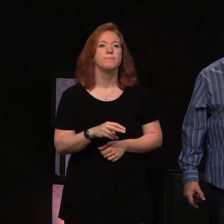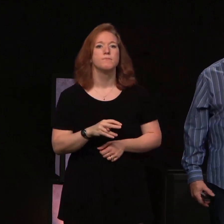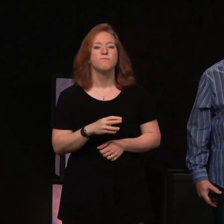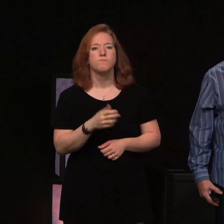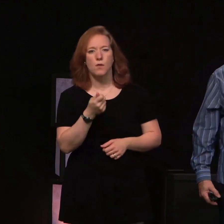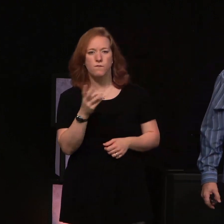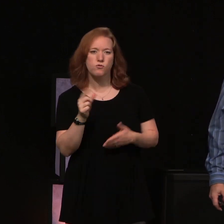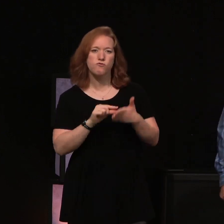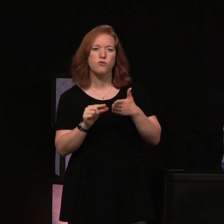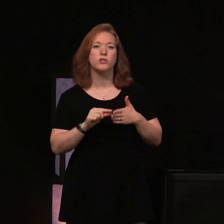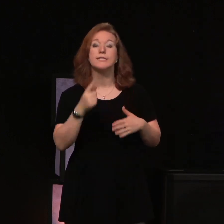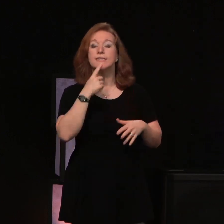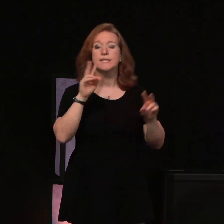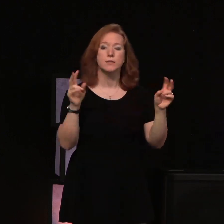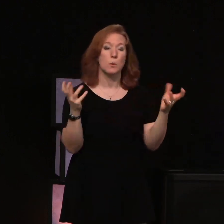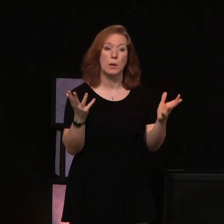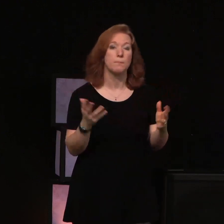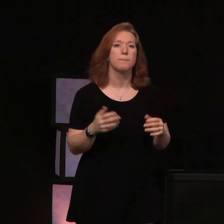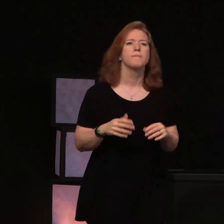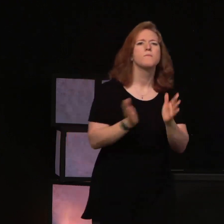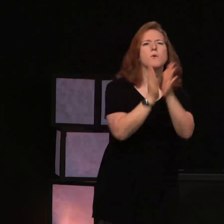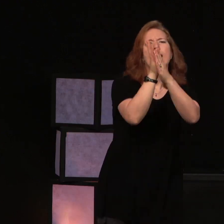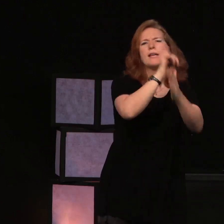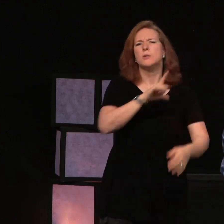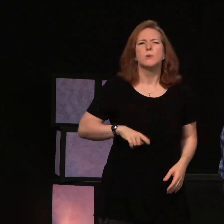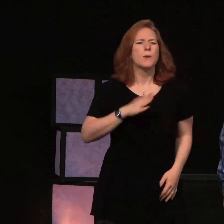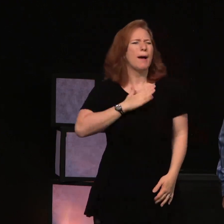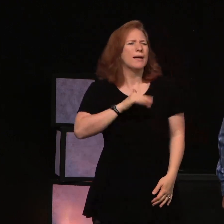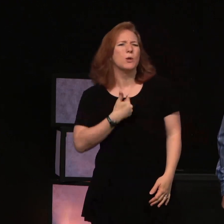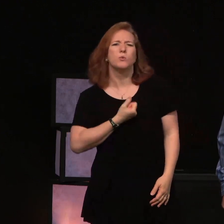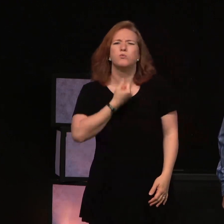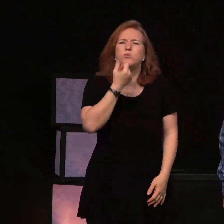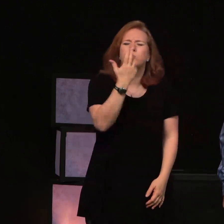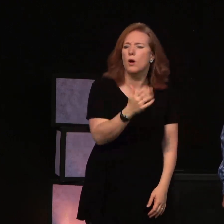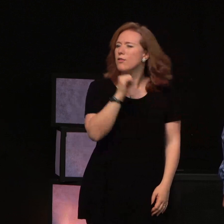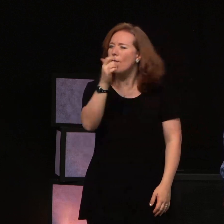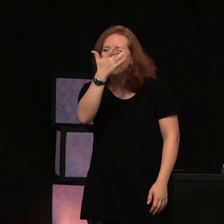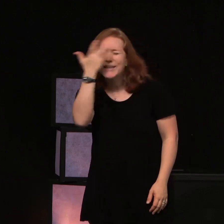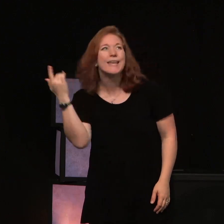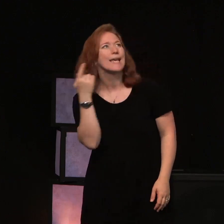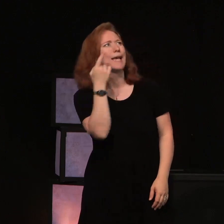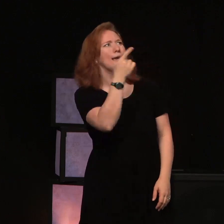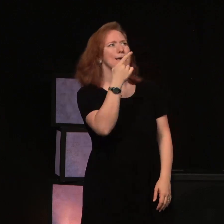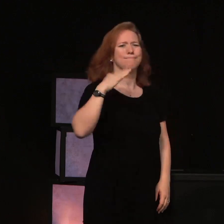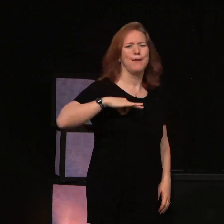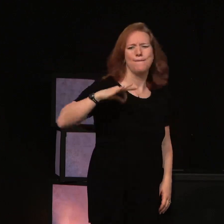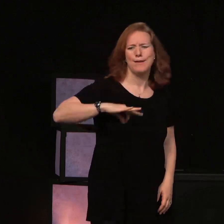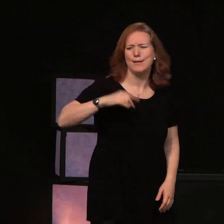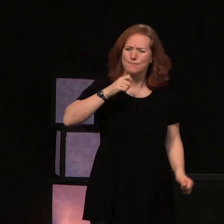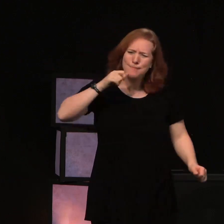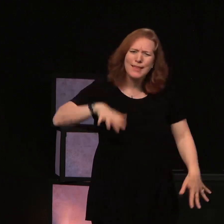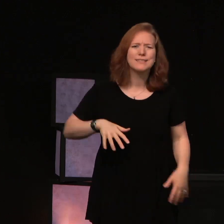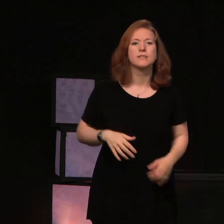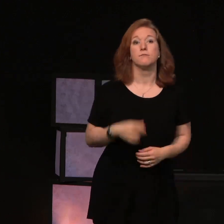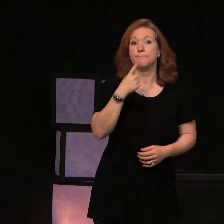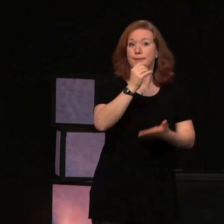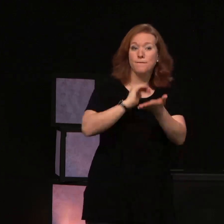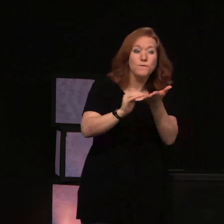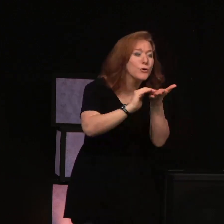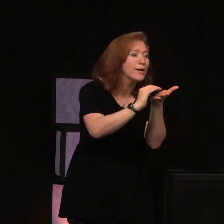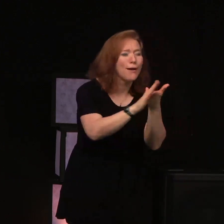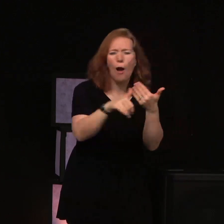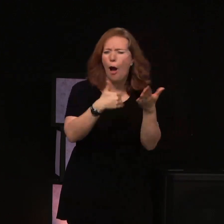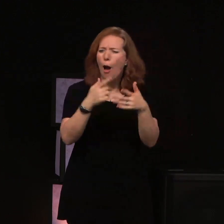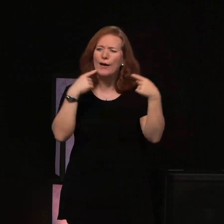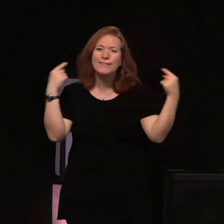couple of verses there. says, praise the Lord, my soul, and forget not all his benefits, who forgives all